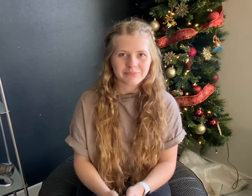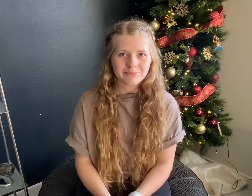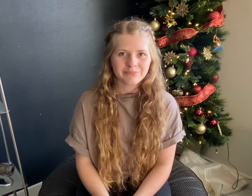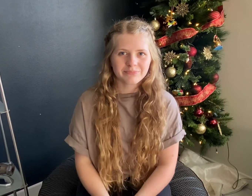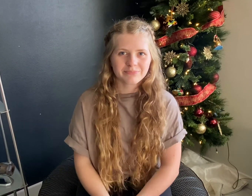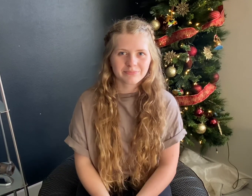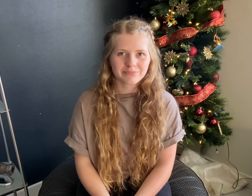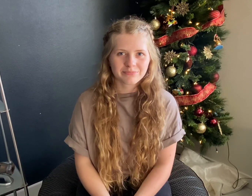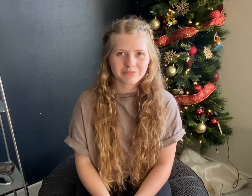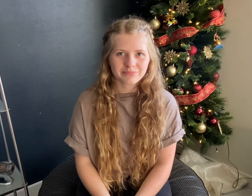Amen.